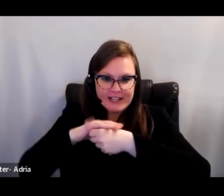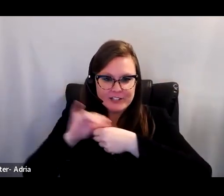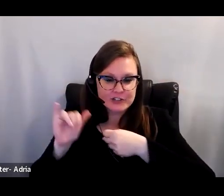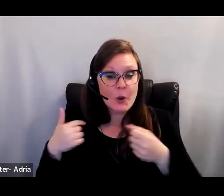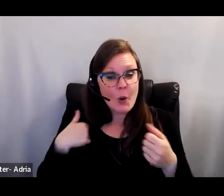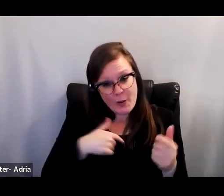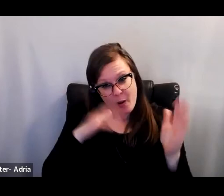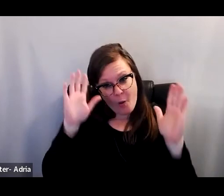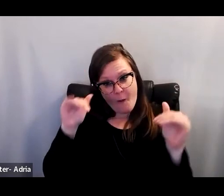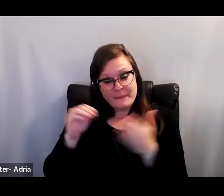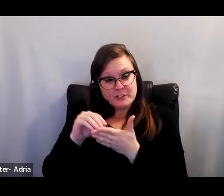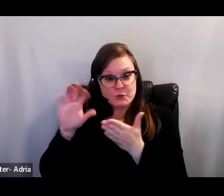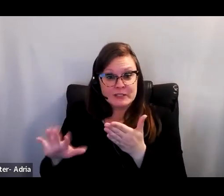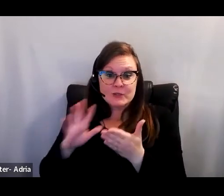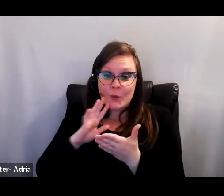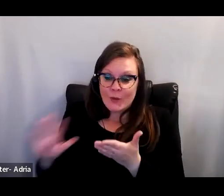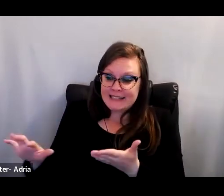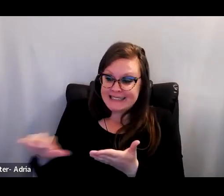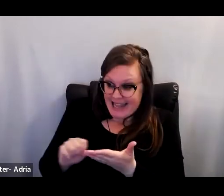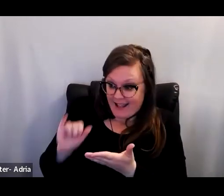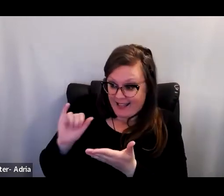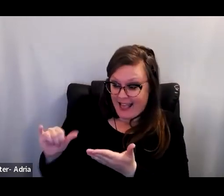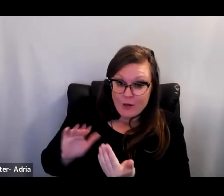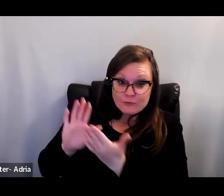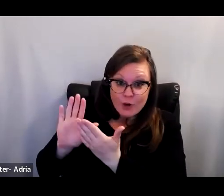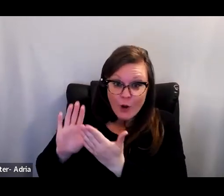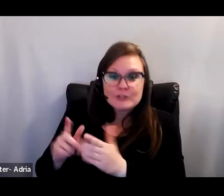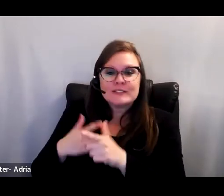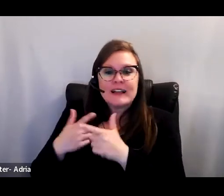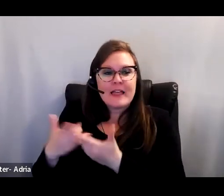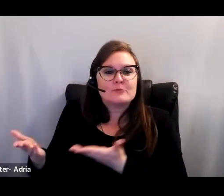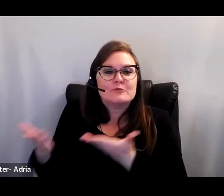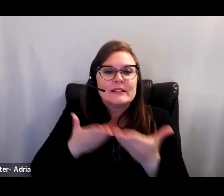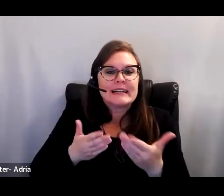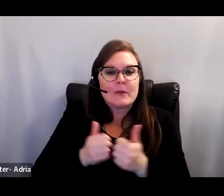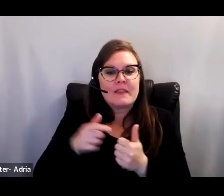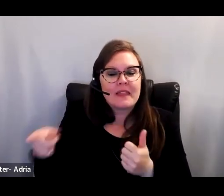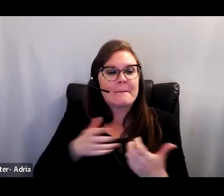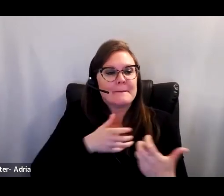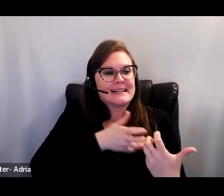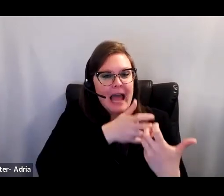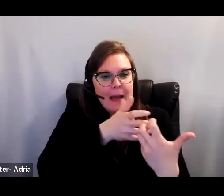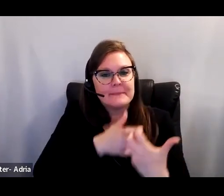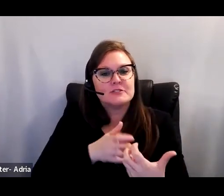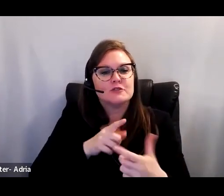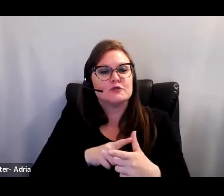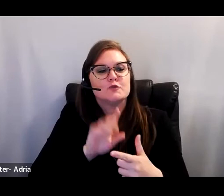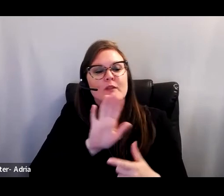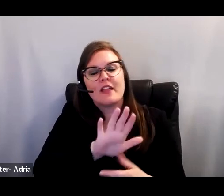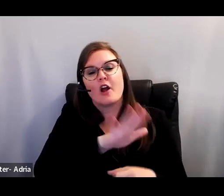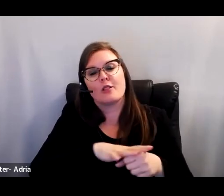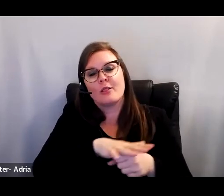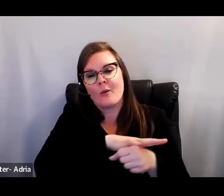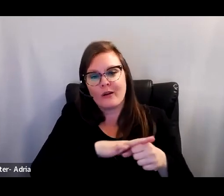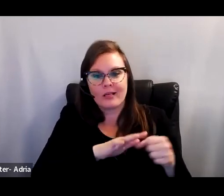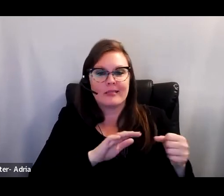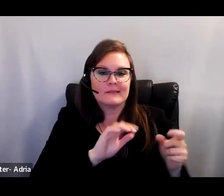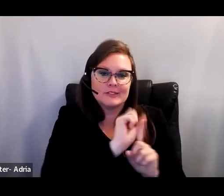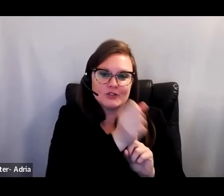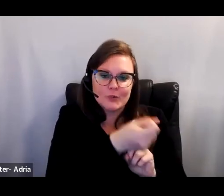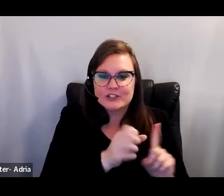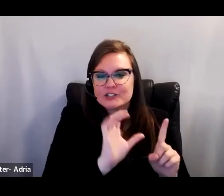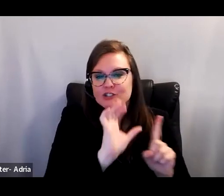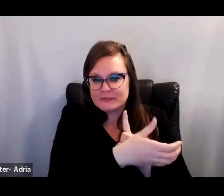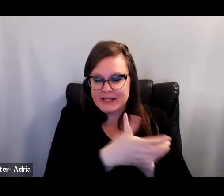will take this model of engaged research with them when they graduate, adapt it to their local circumstances and continue to do work that has